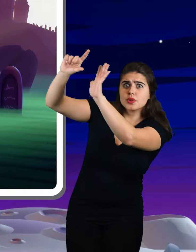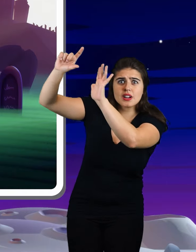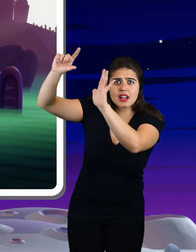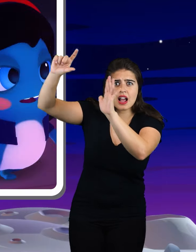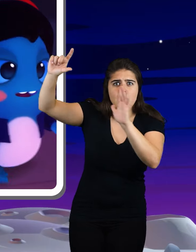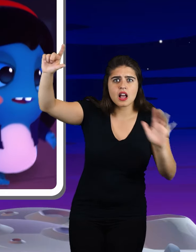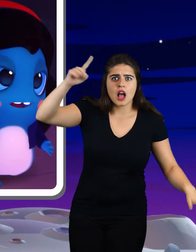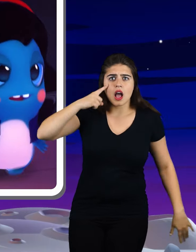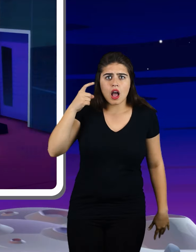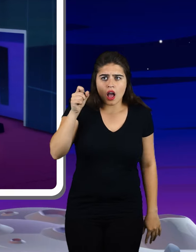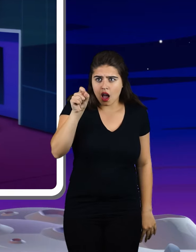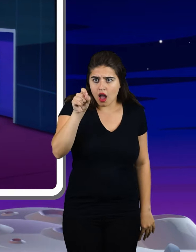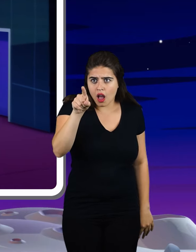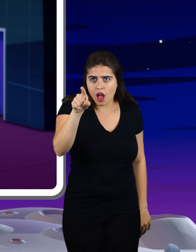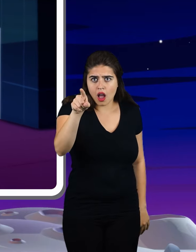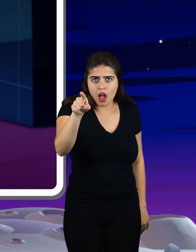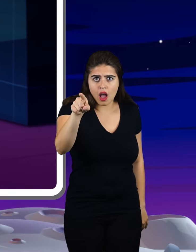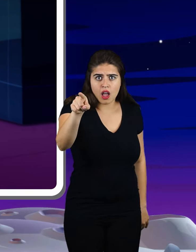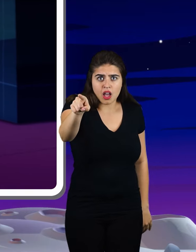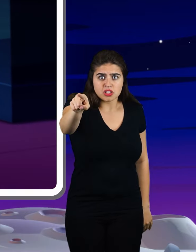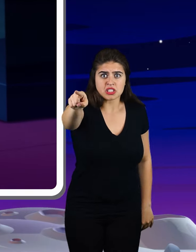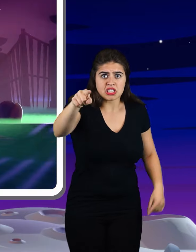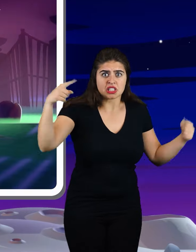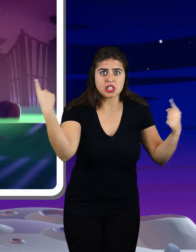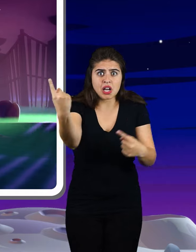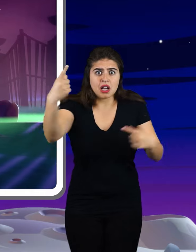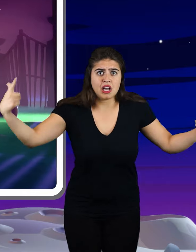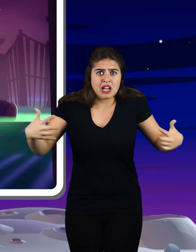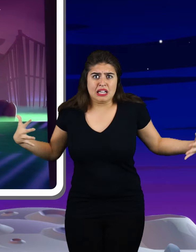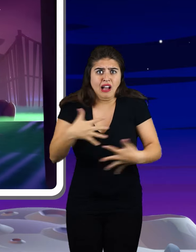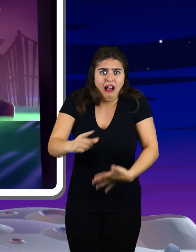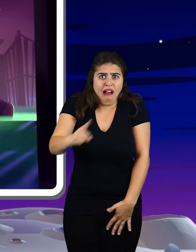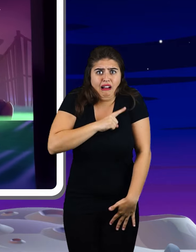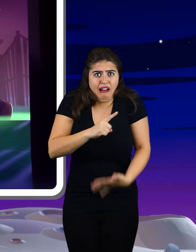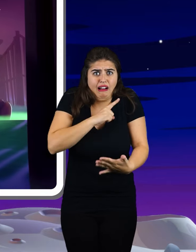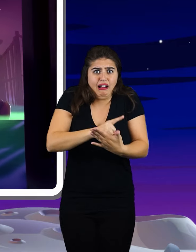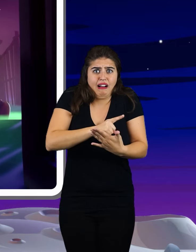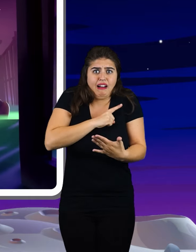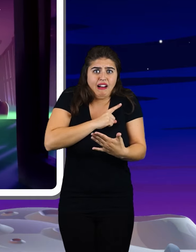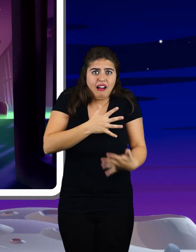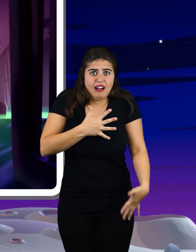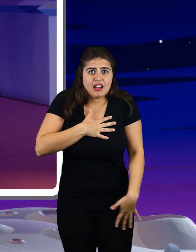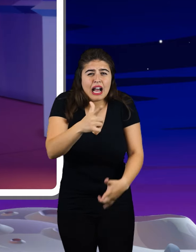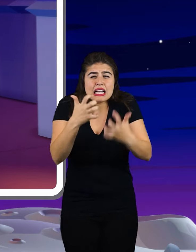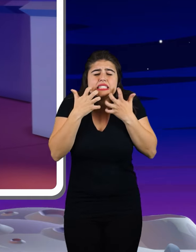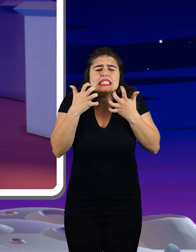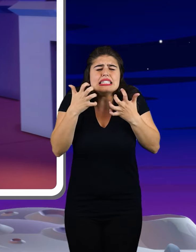Under the moonlight You see a sight that almost stops your heart You try to scream